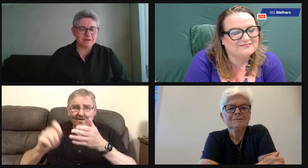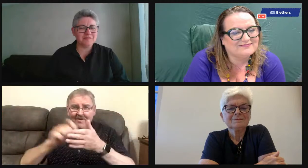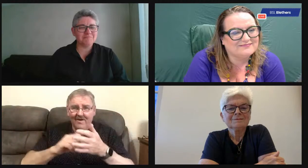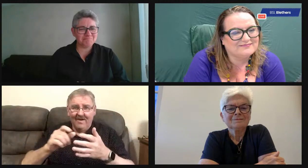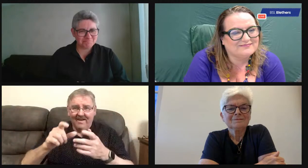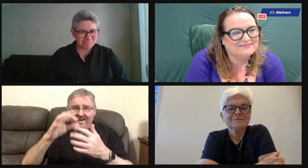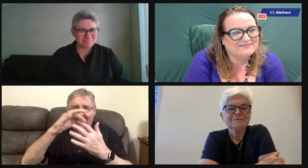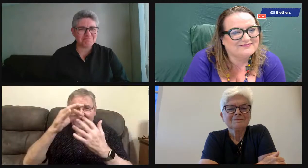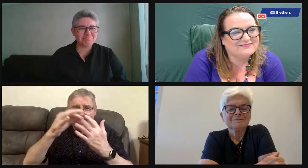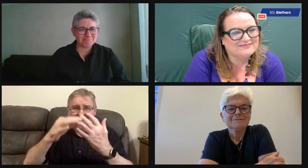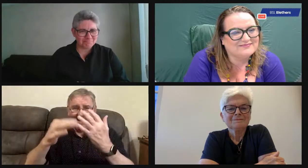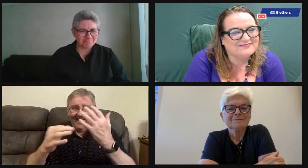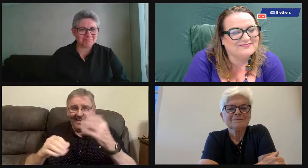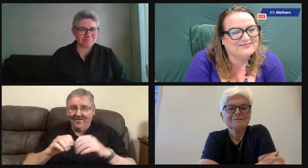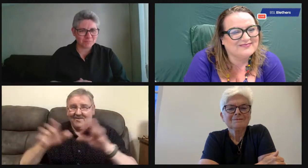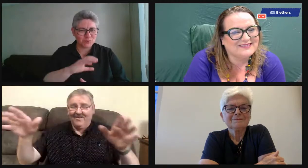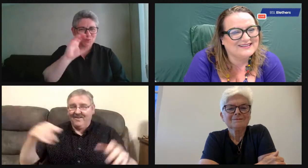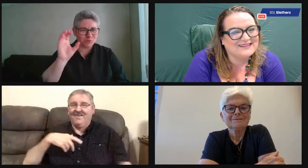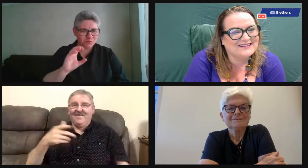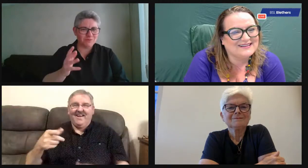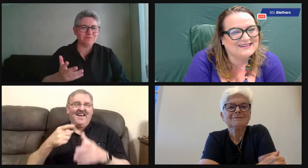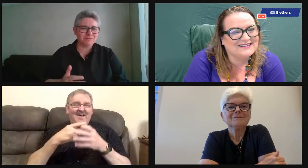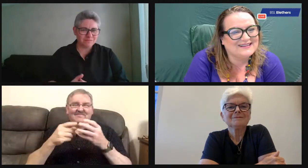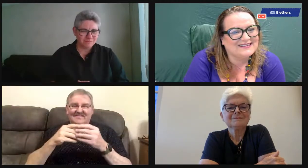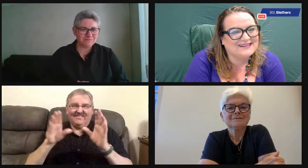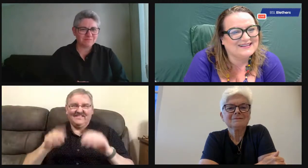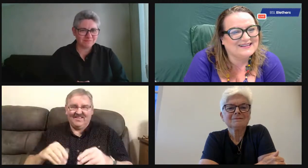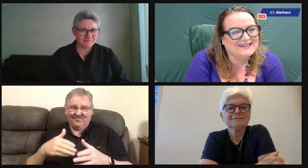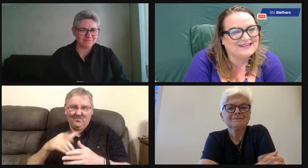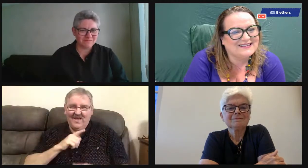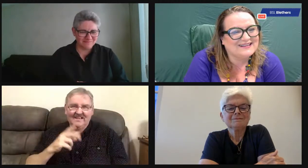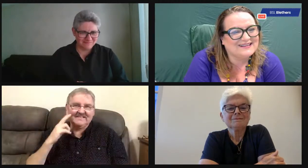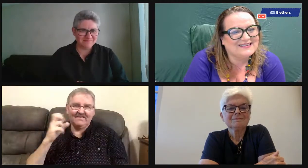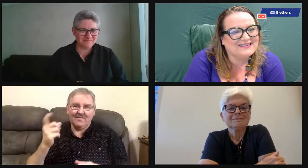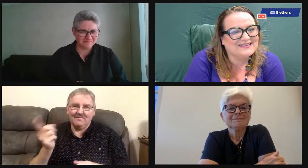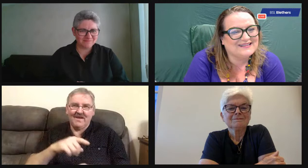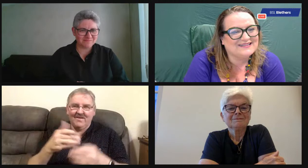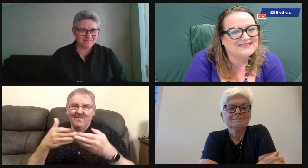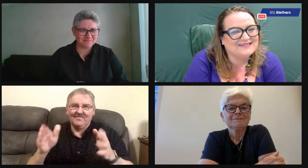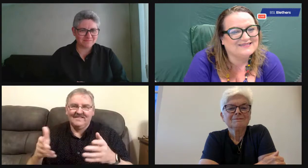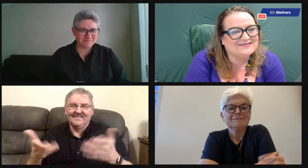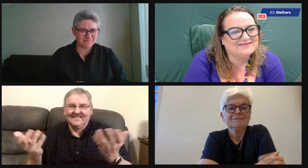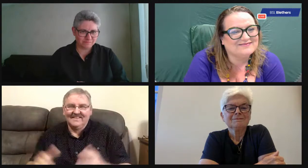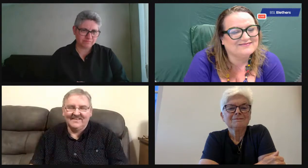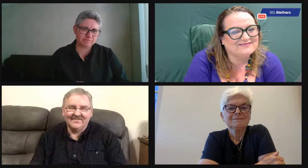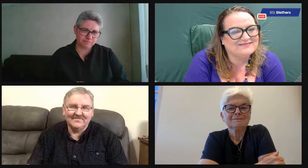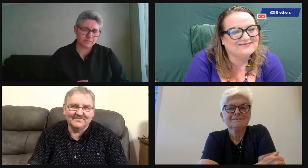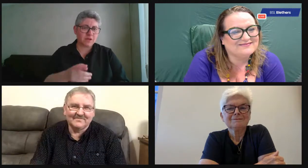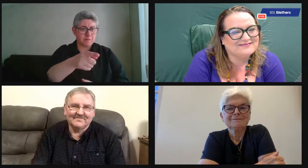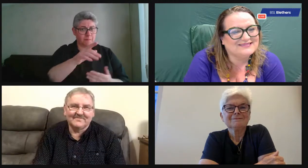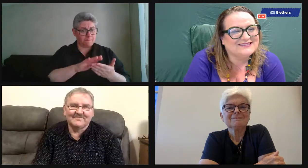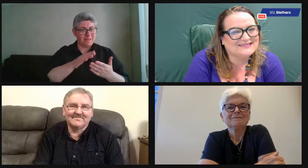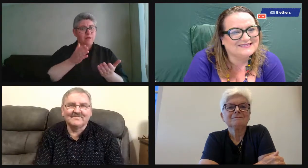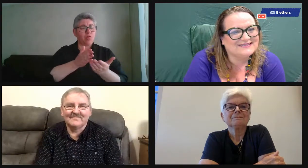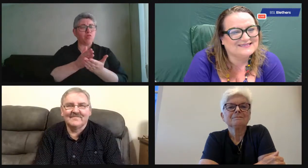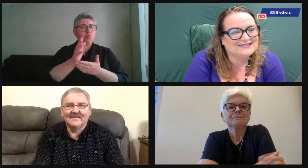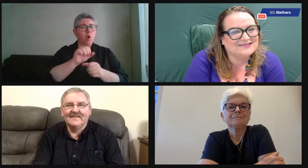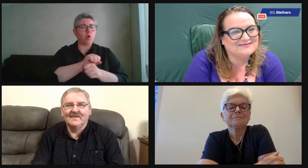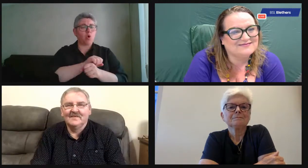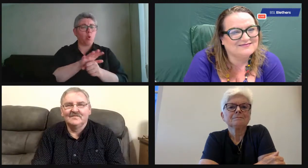there was lots of deaf people, you know, have now disappeared to other places. But now that